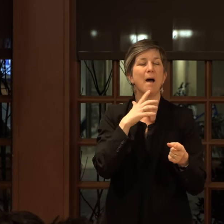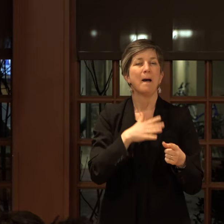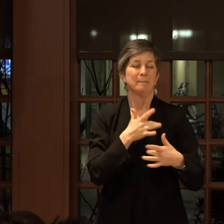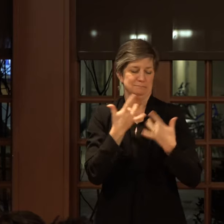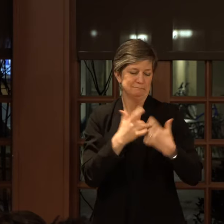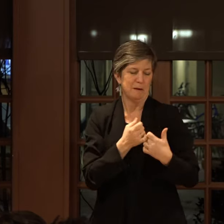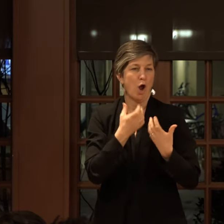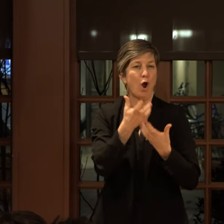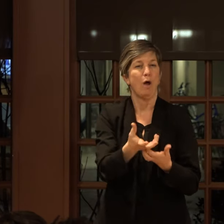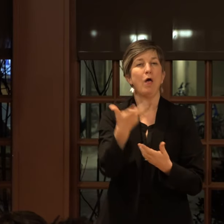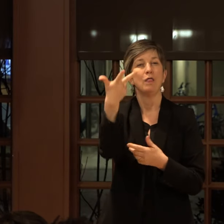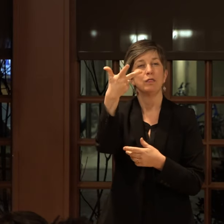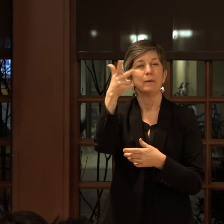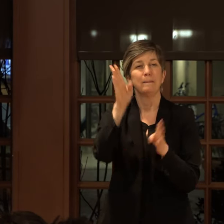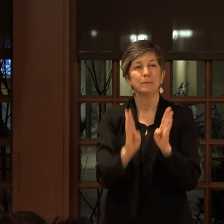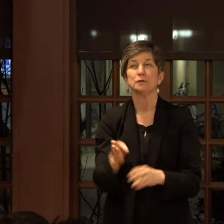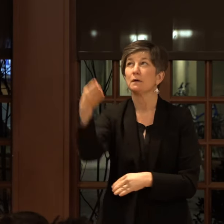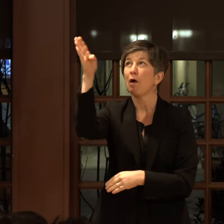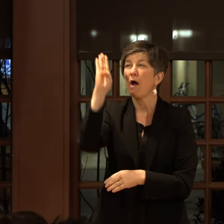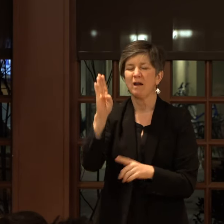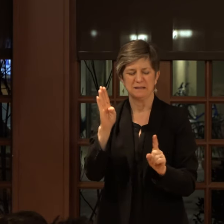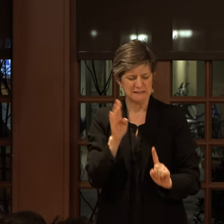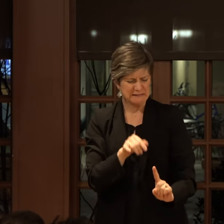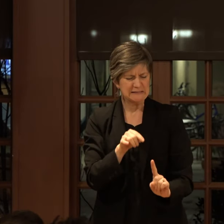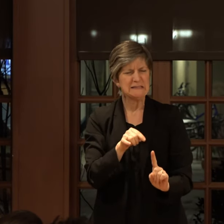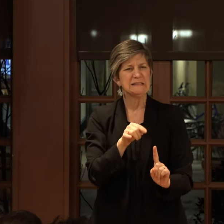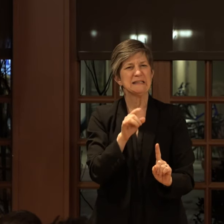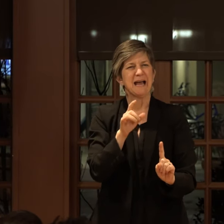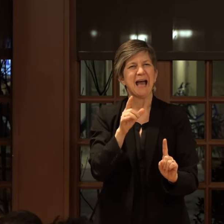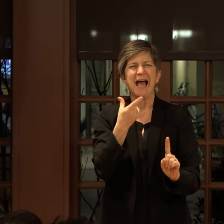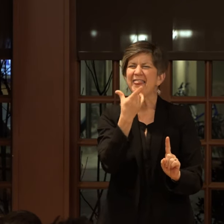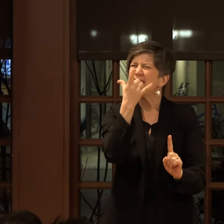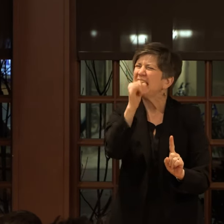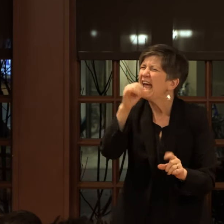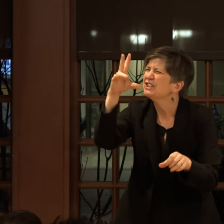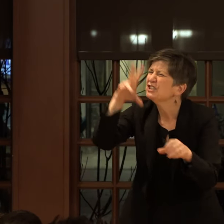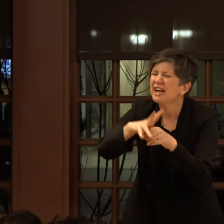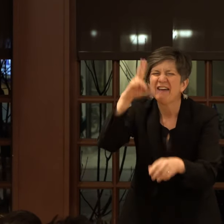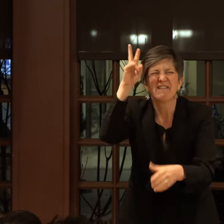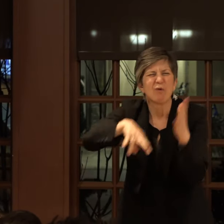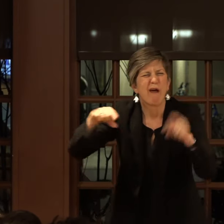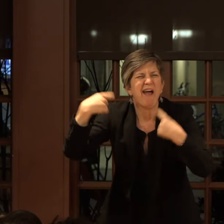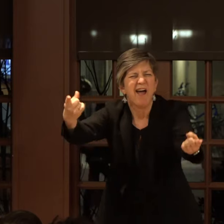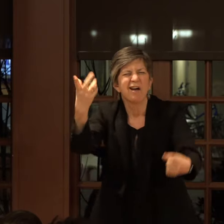I think, like, God, that's just, like, the gayest shit I've ever read.